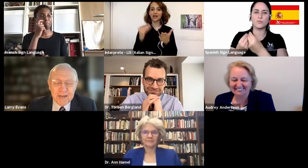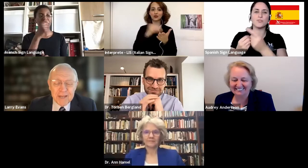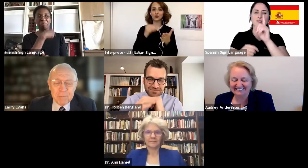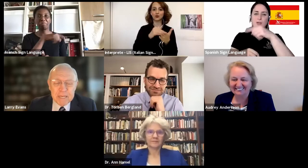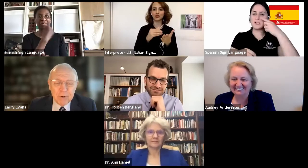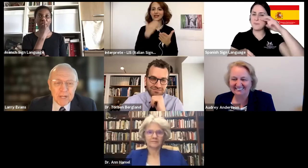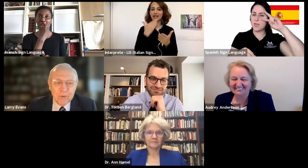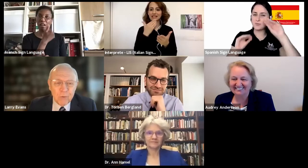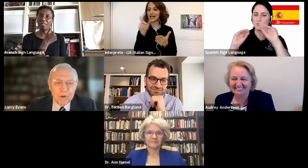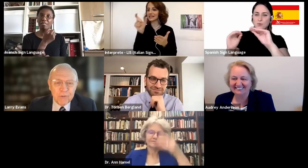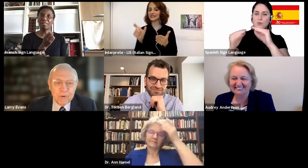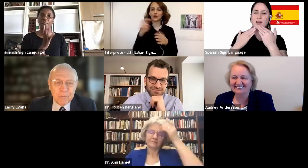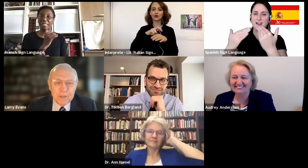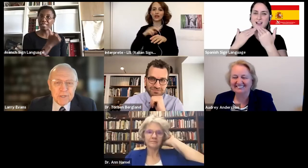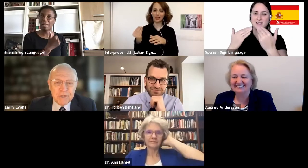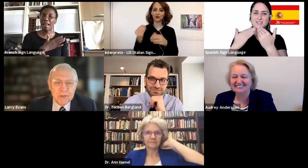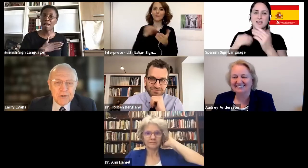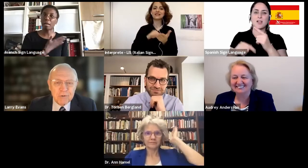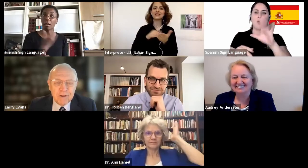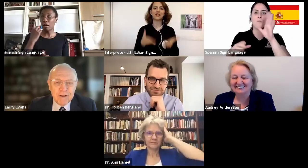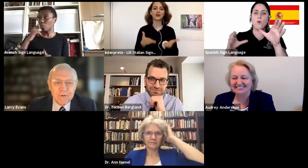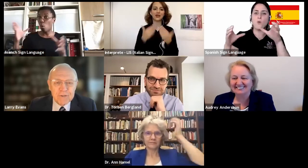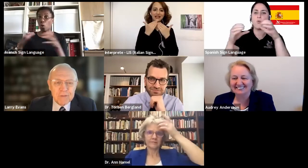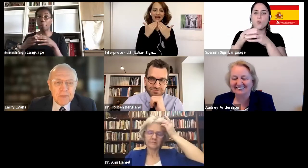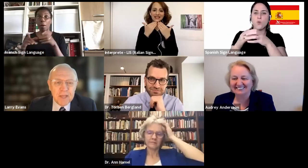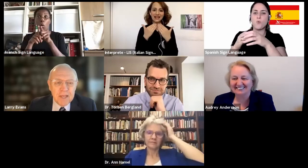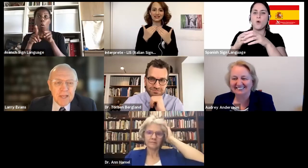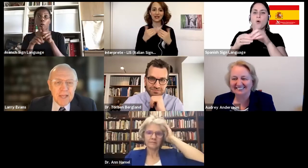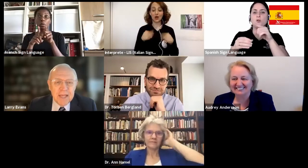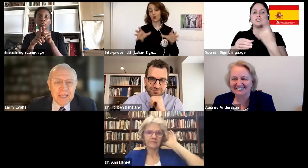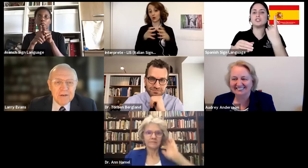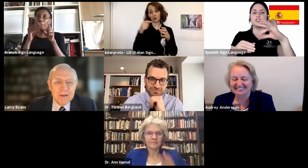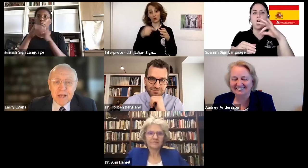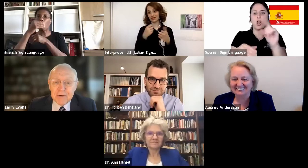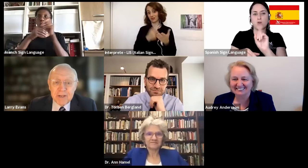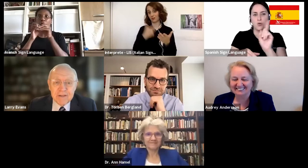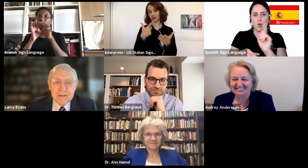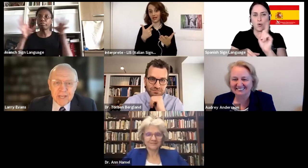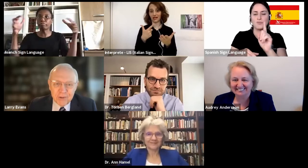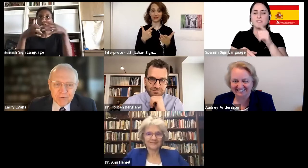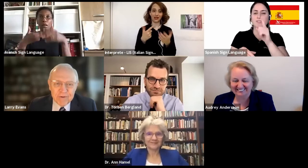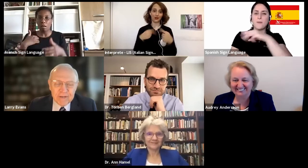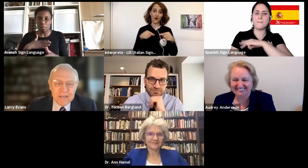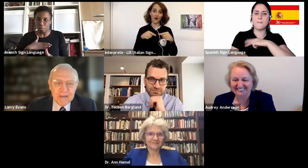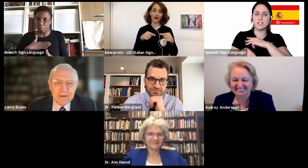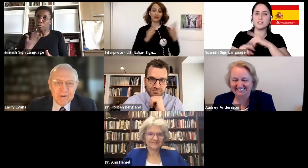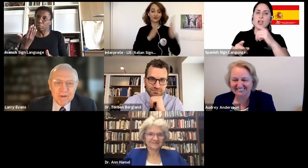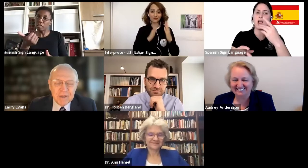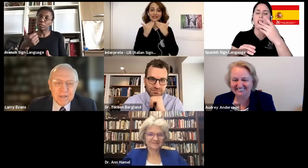by people around the world through your ministry at the General Conference. And Audrey, thank you.